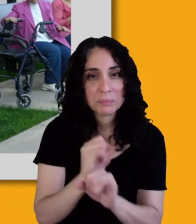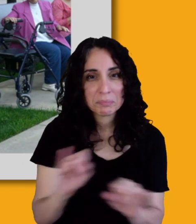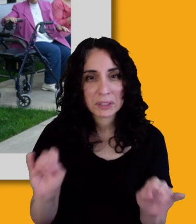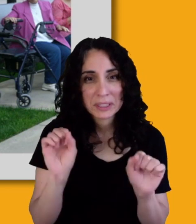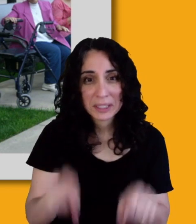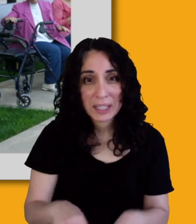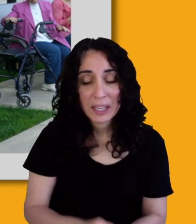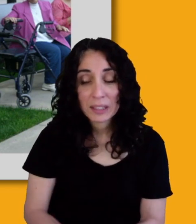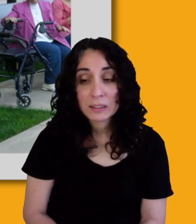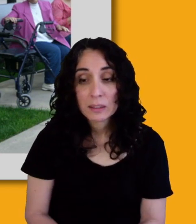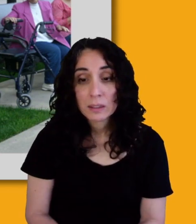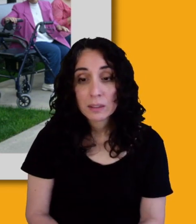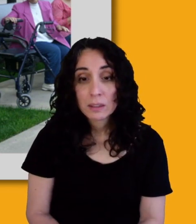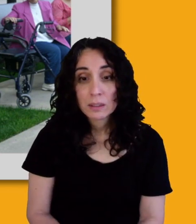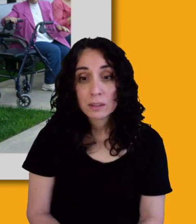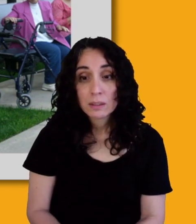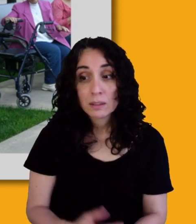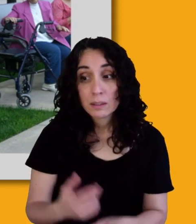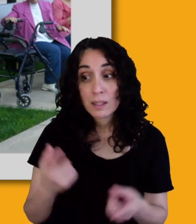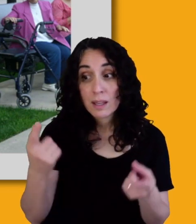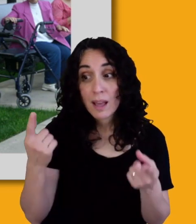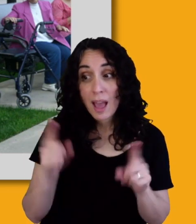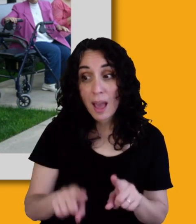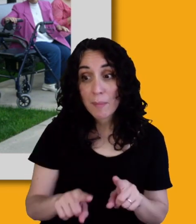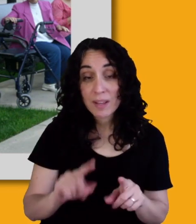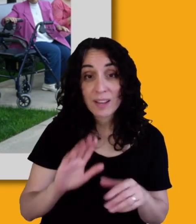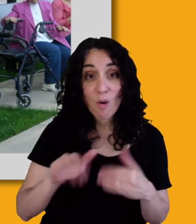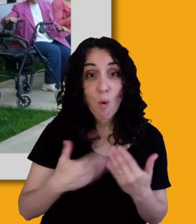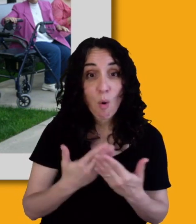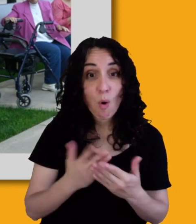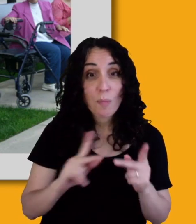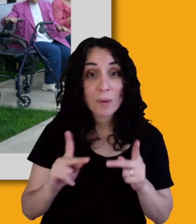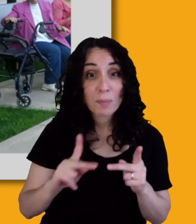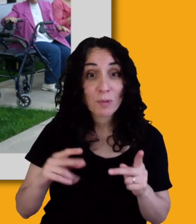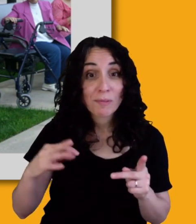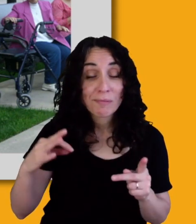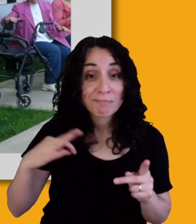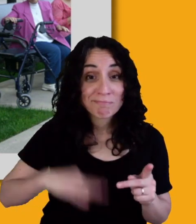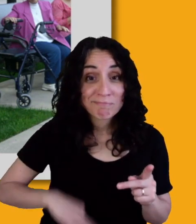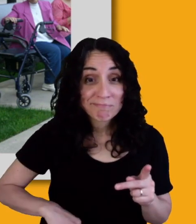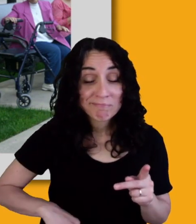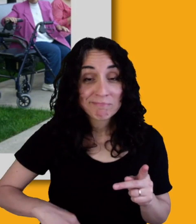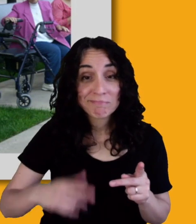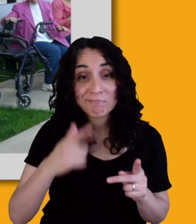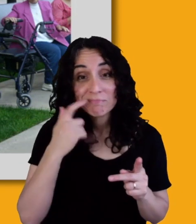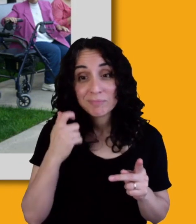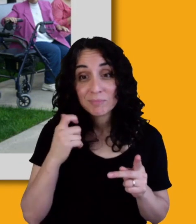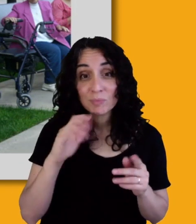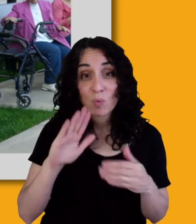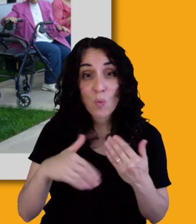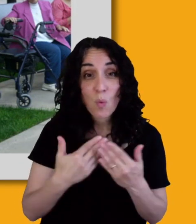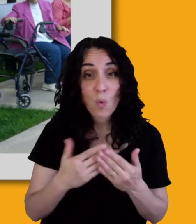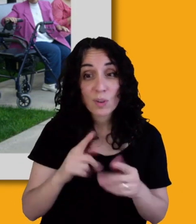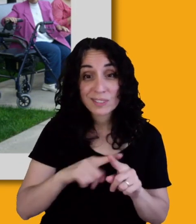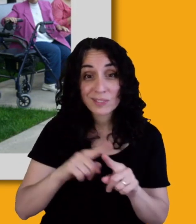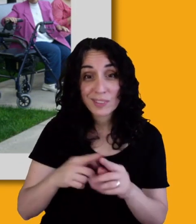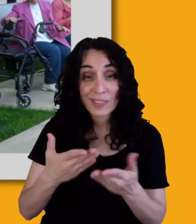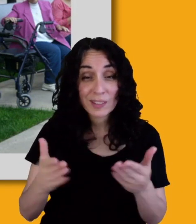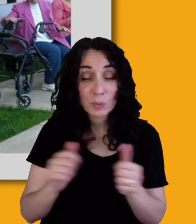the use of wheeled, uh, objects, let's just say, um, examples of what you see here that